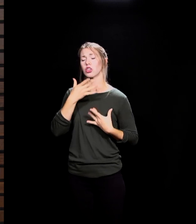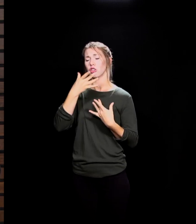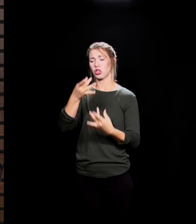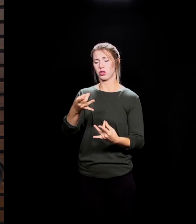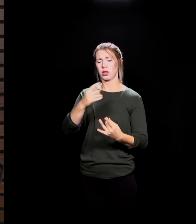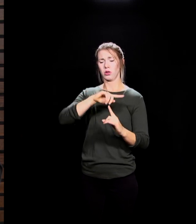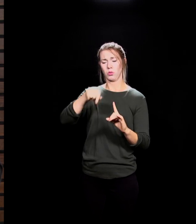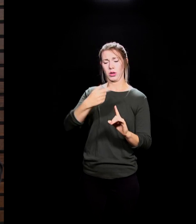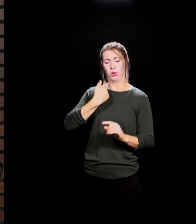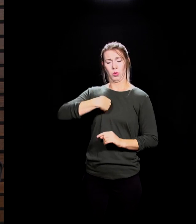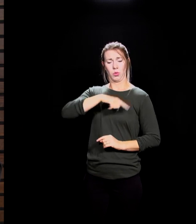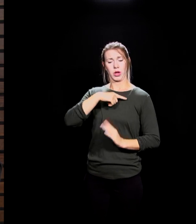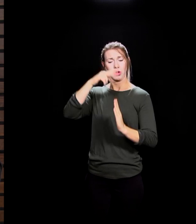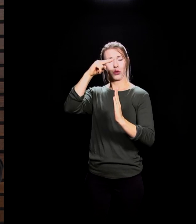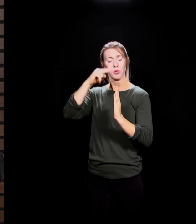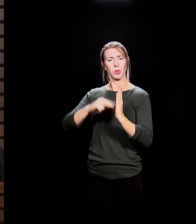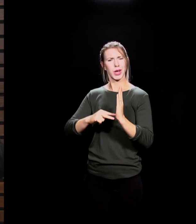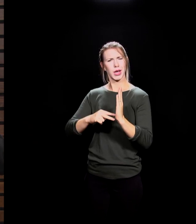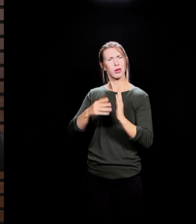narrative of counter-Genesis chapter 3,